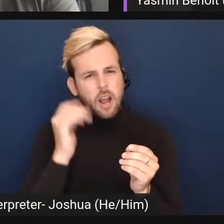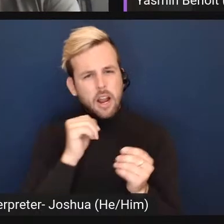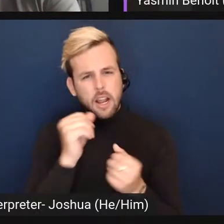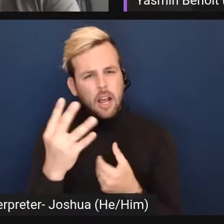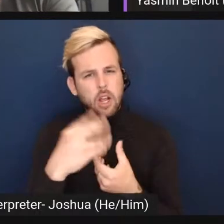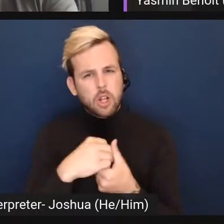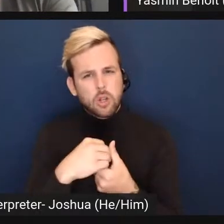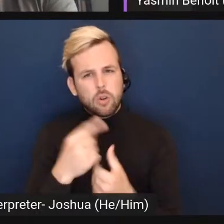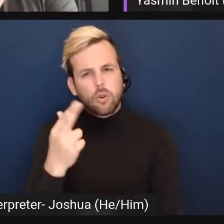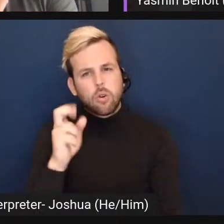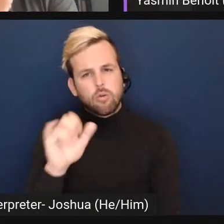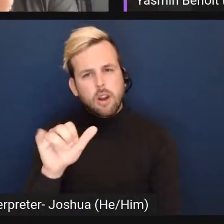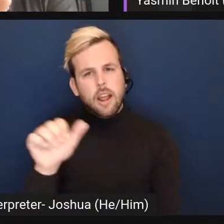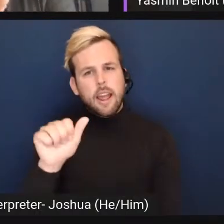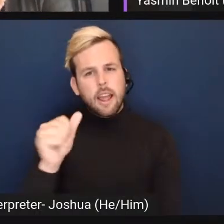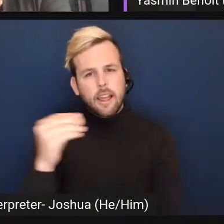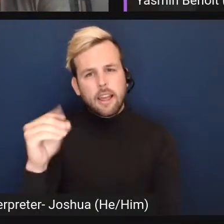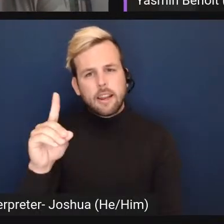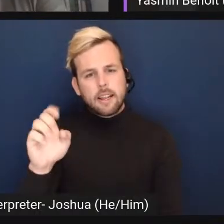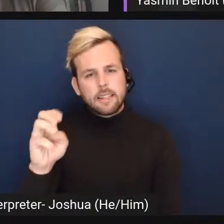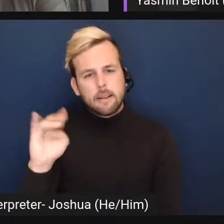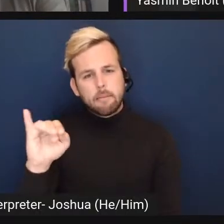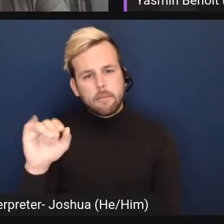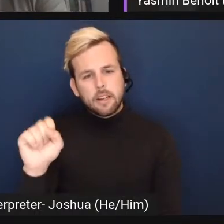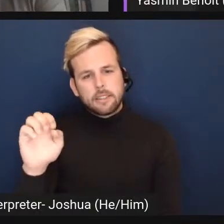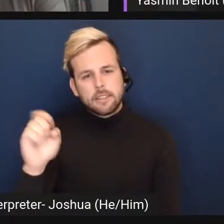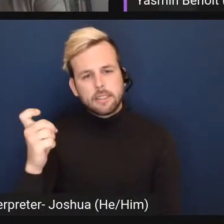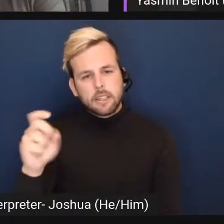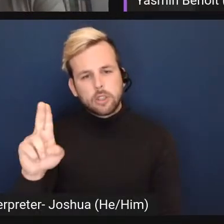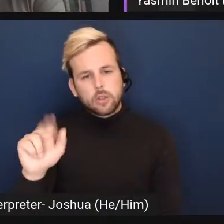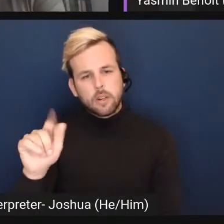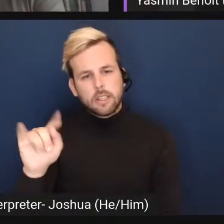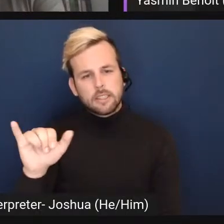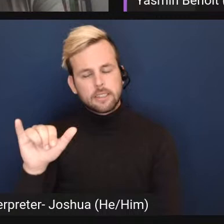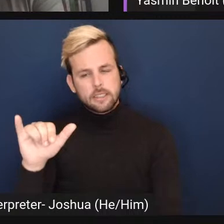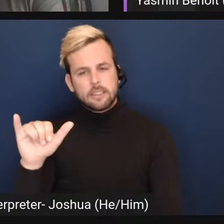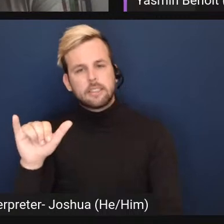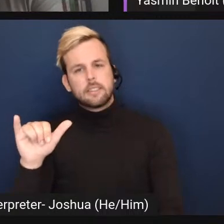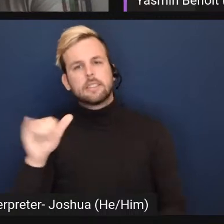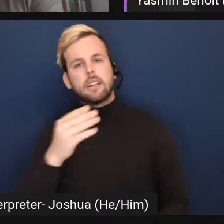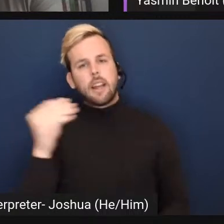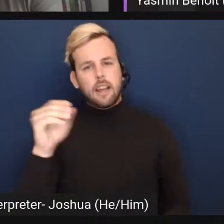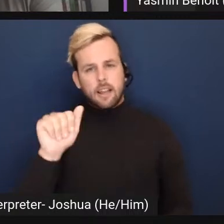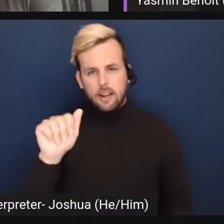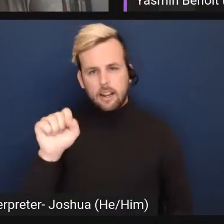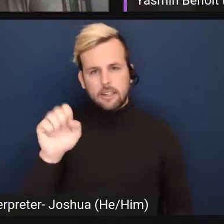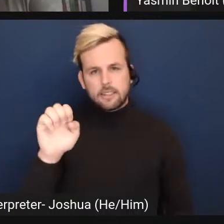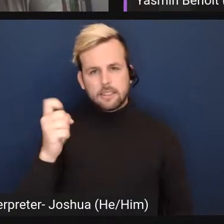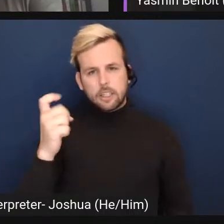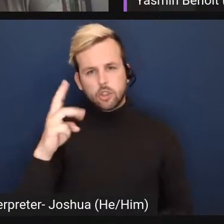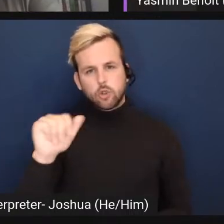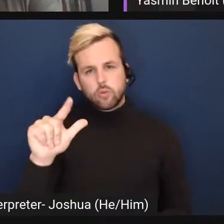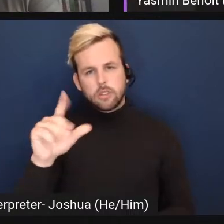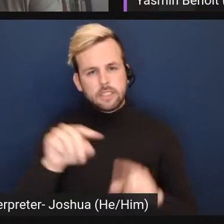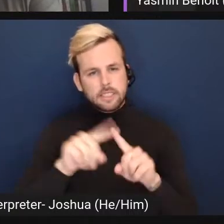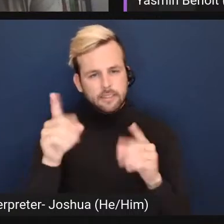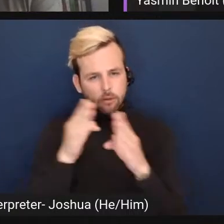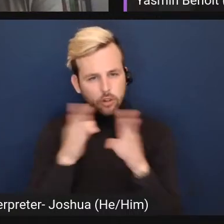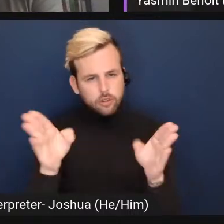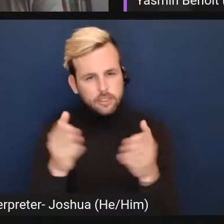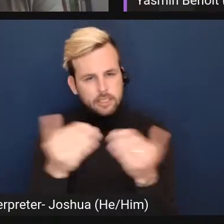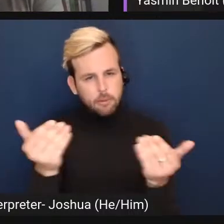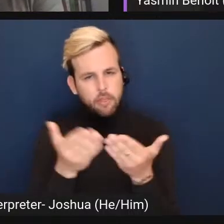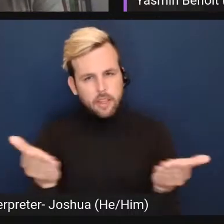gray-A and demisexuality on the homepage instead of as well as asexual and differentiate them into separate things